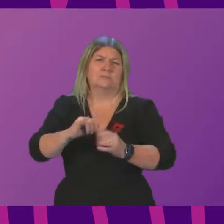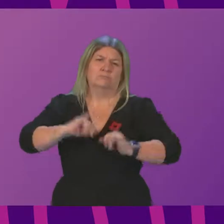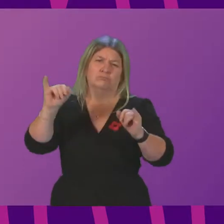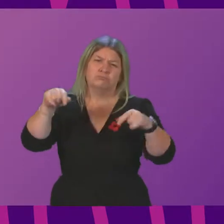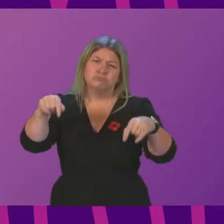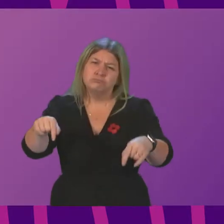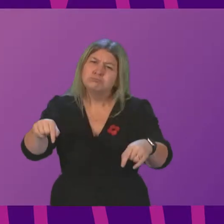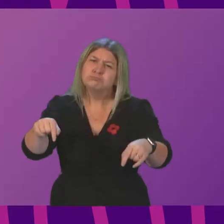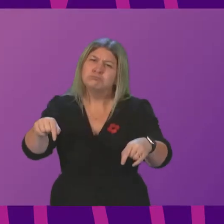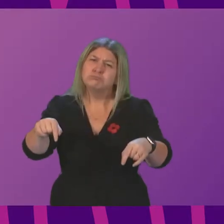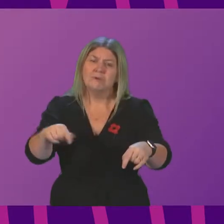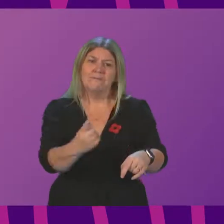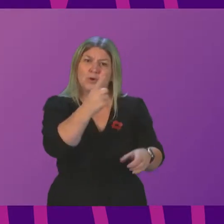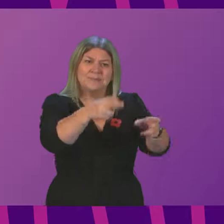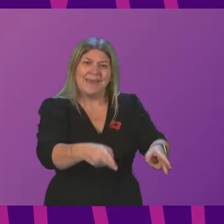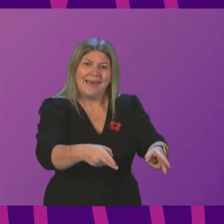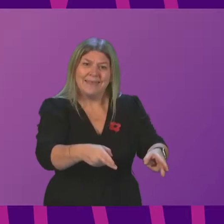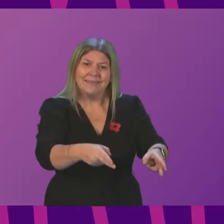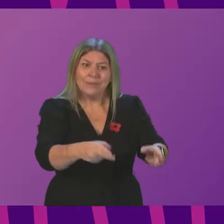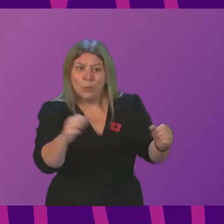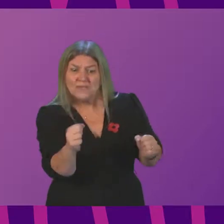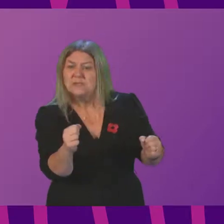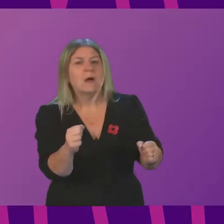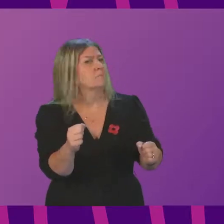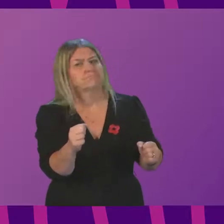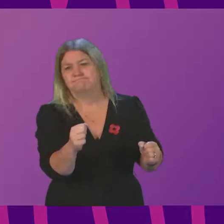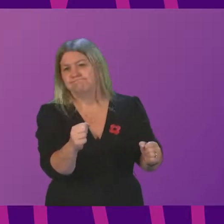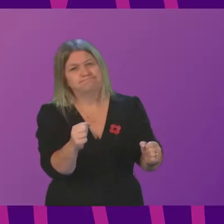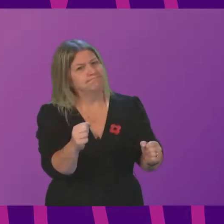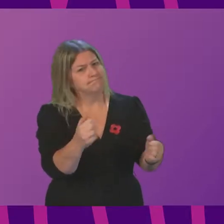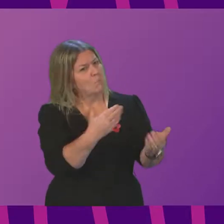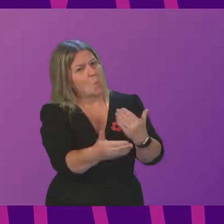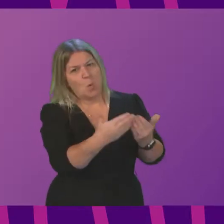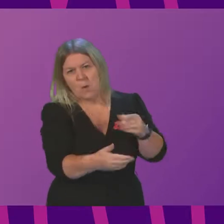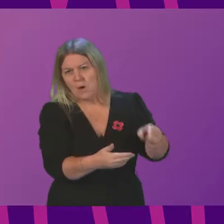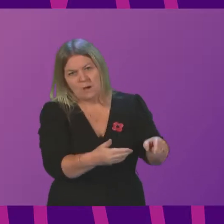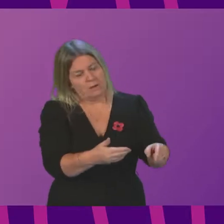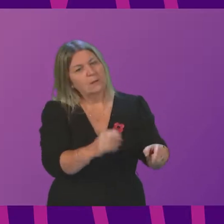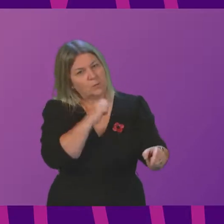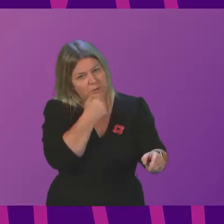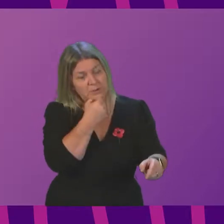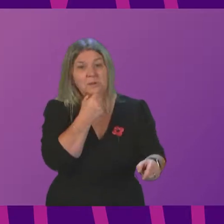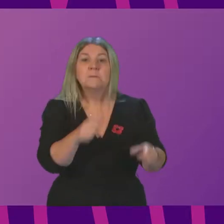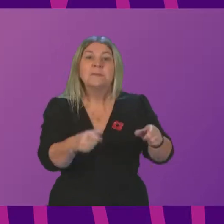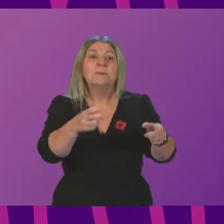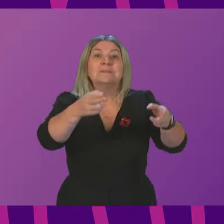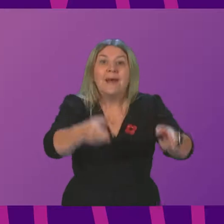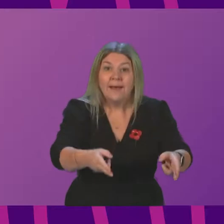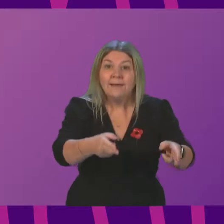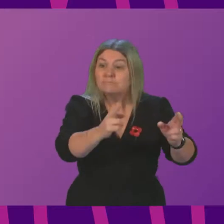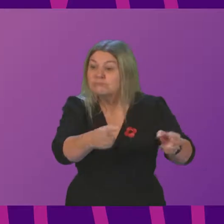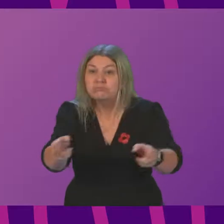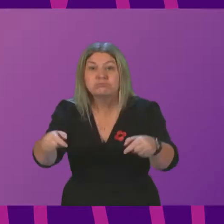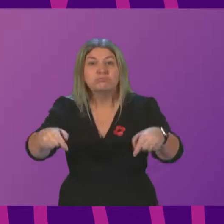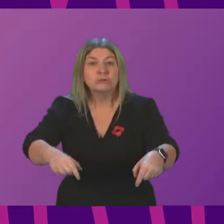and if action isn't taken, he will not be the last. People are dying not because we don't have the treatments to help them,